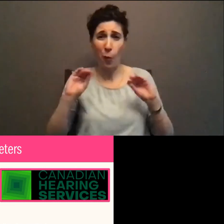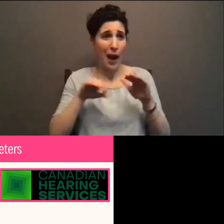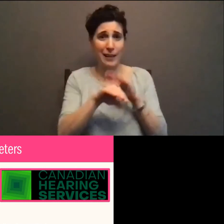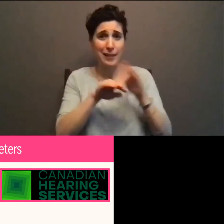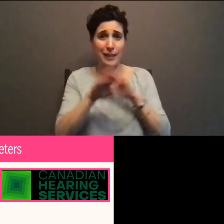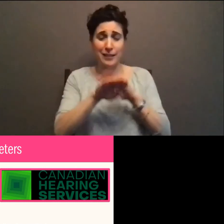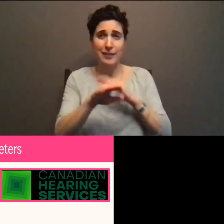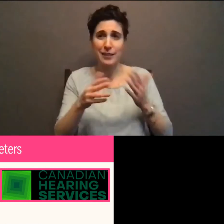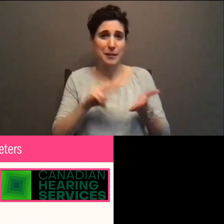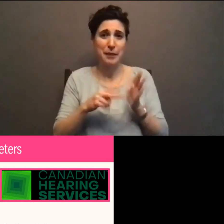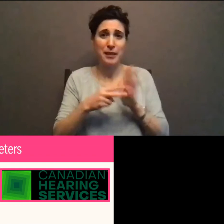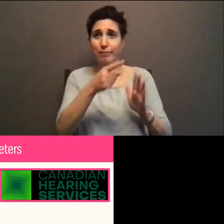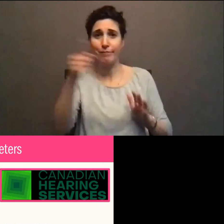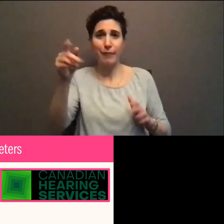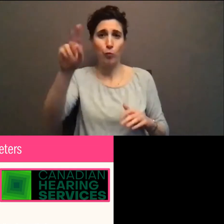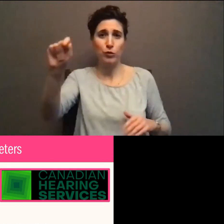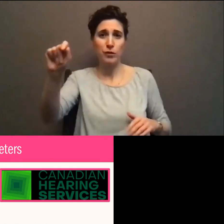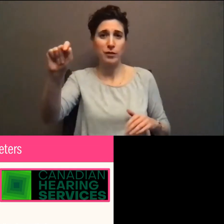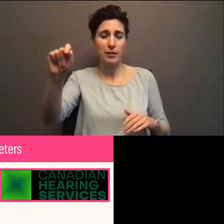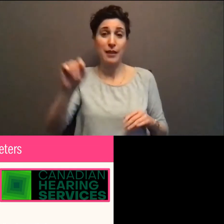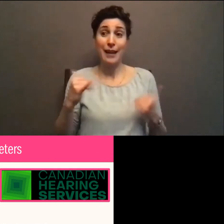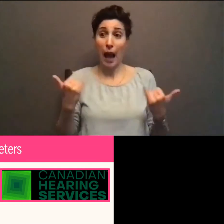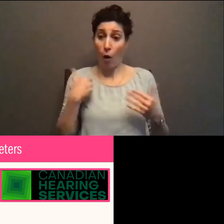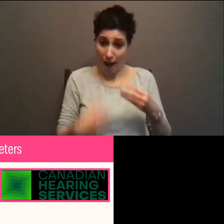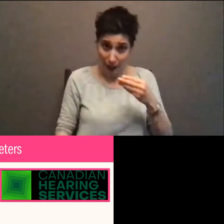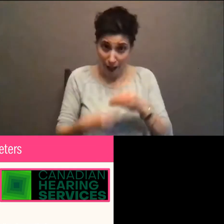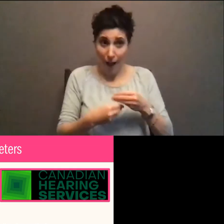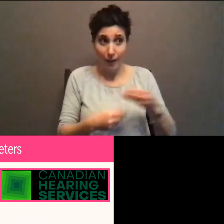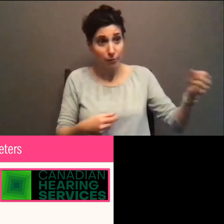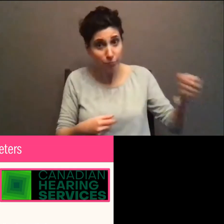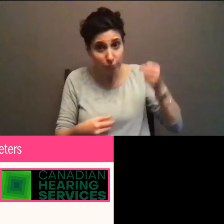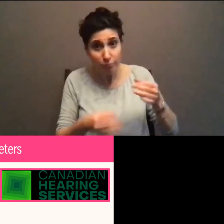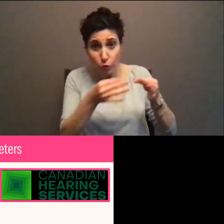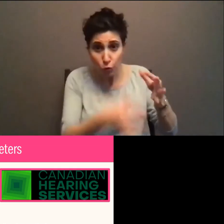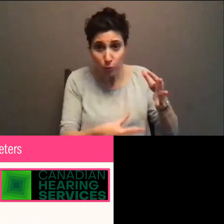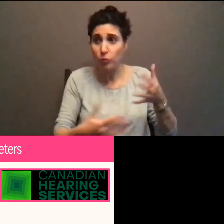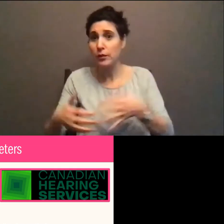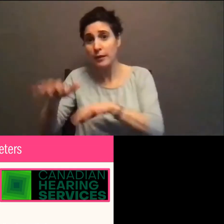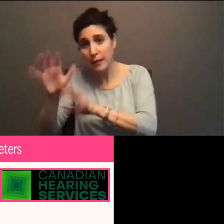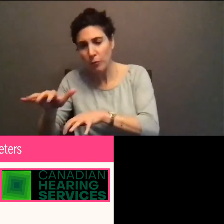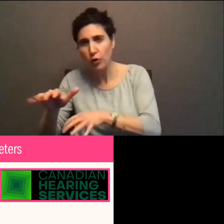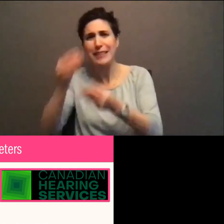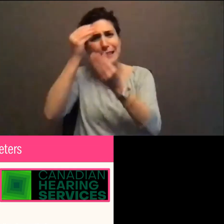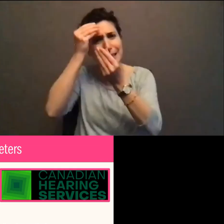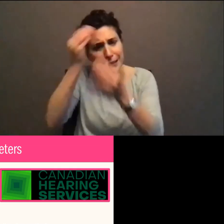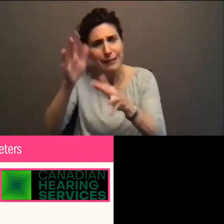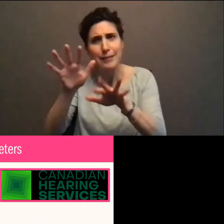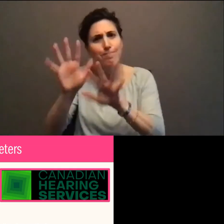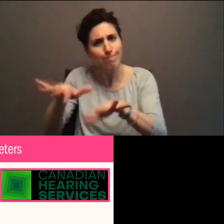paying attention to what you're doing. So, uh, oh,